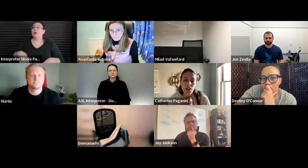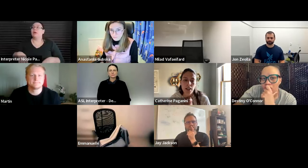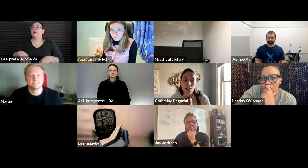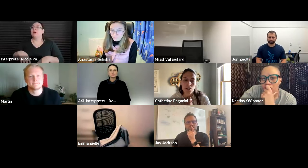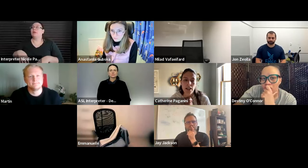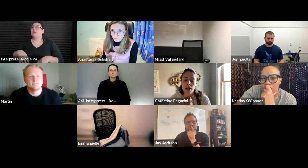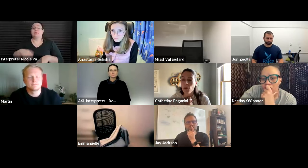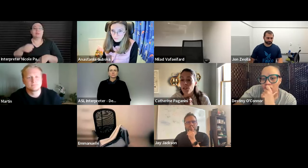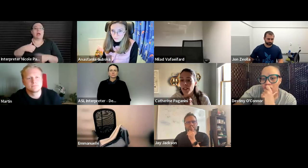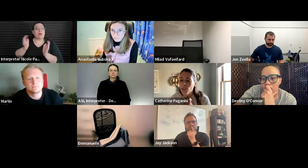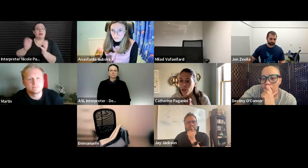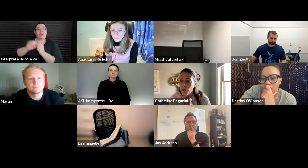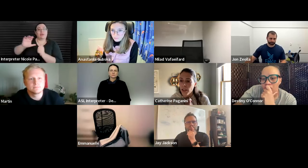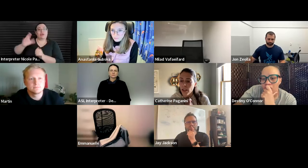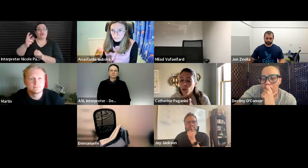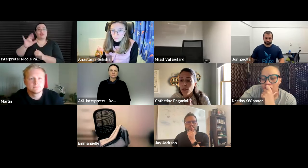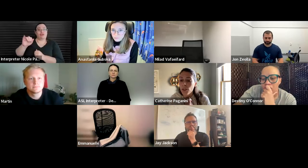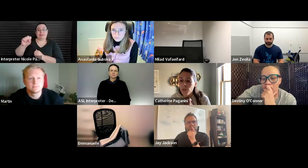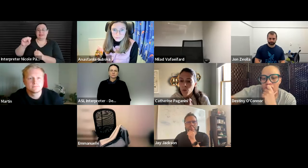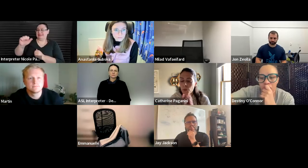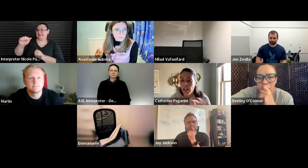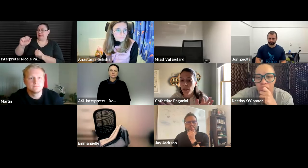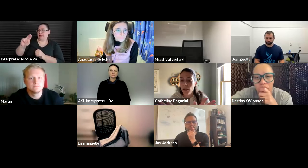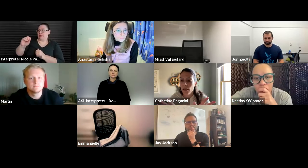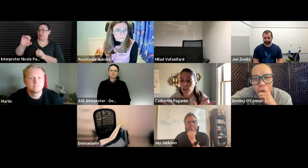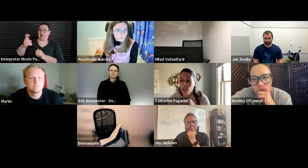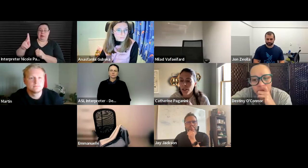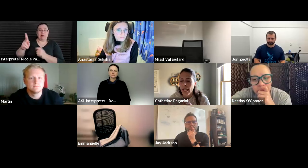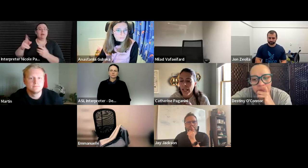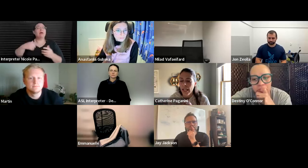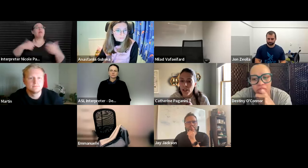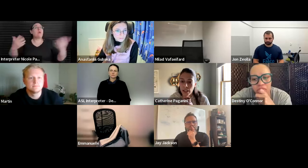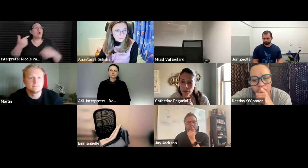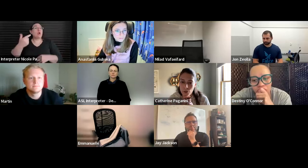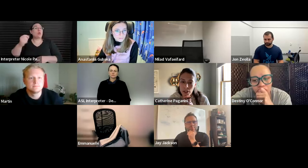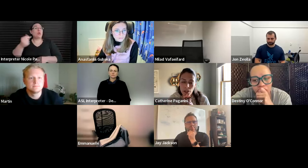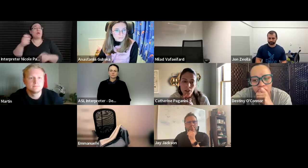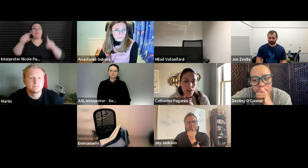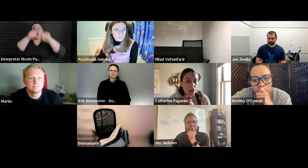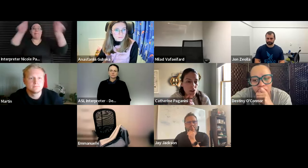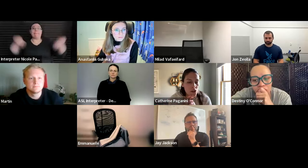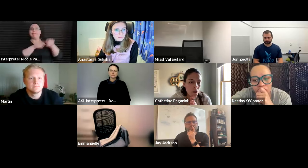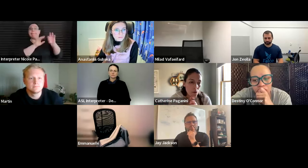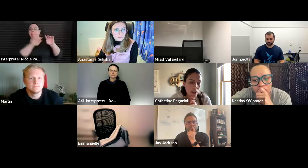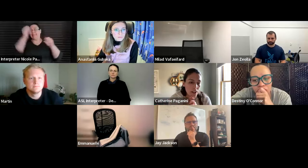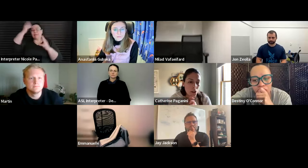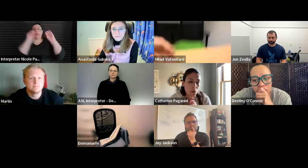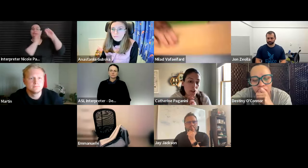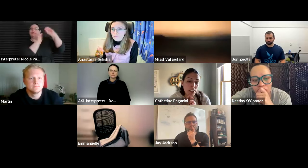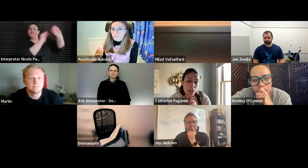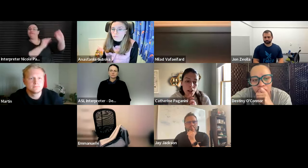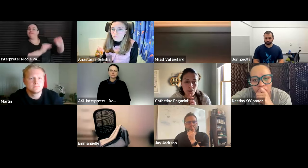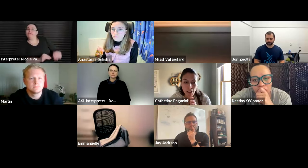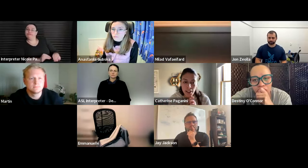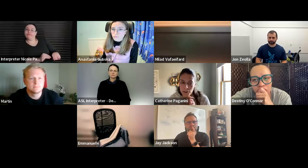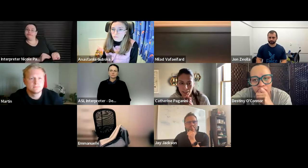talking to chris anachek and he was saying like well let's start with a google form where we can start capturing all that information so uh